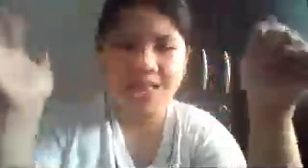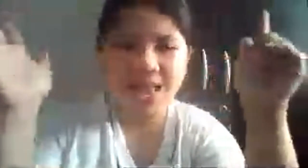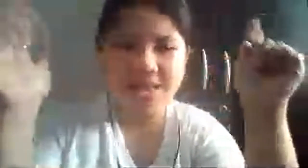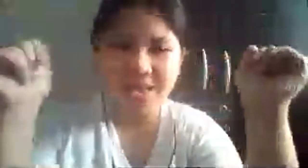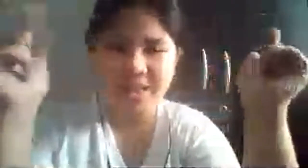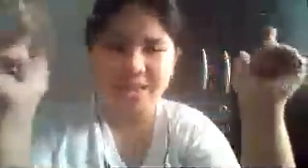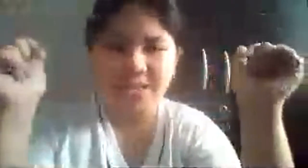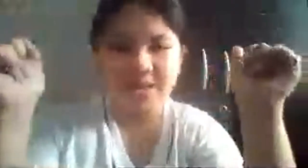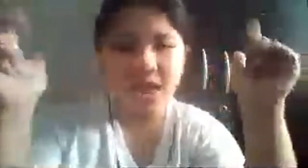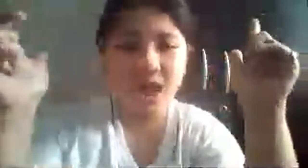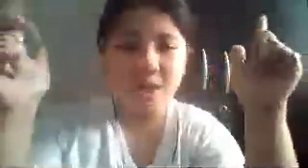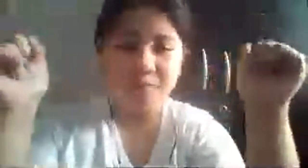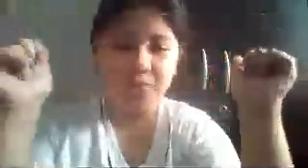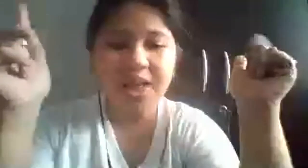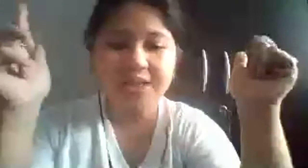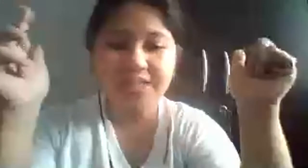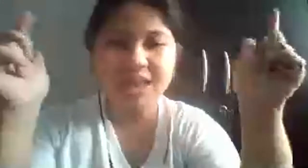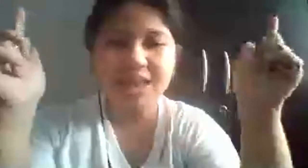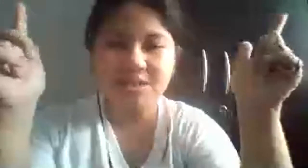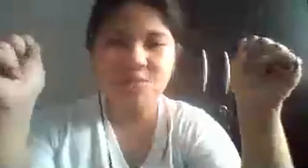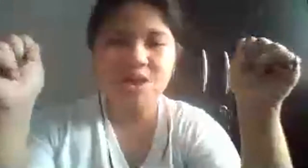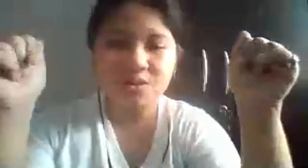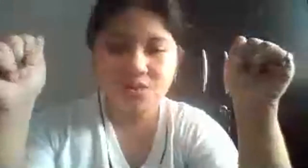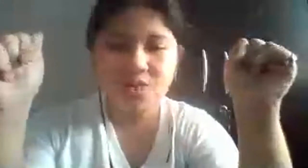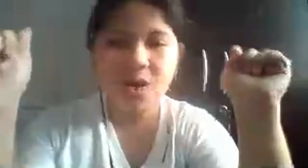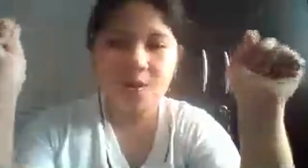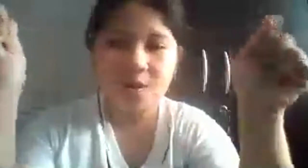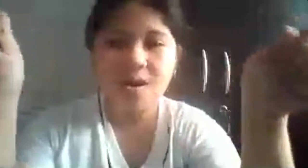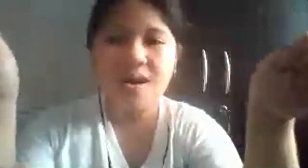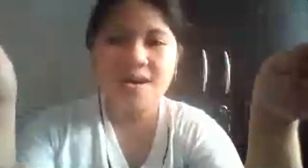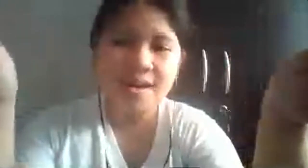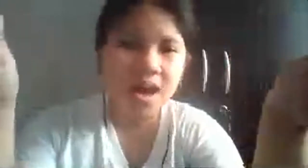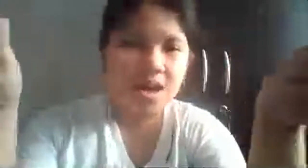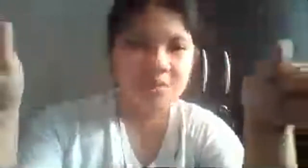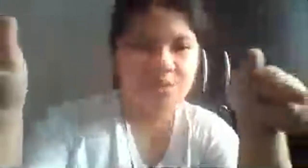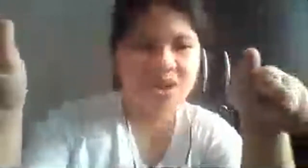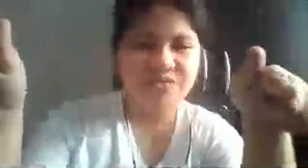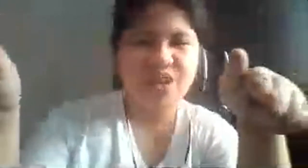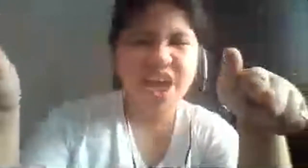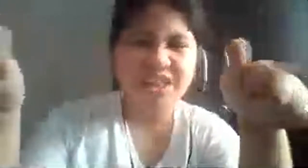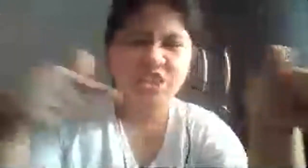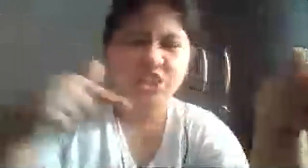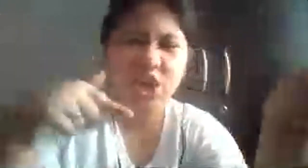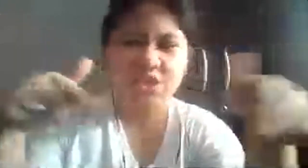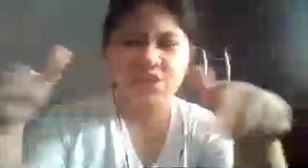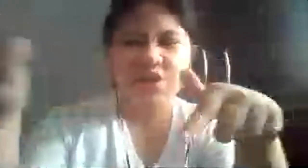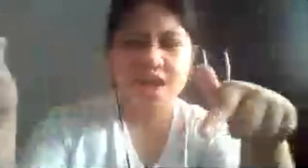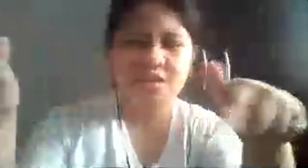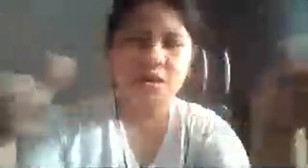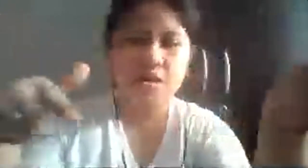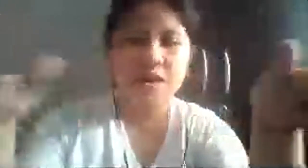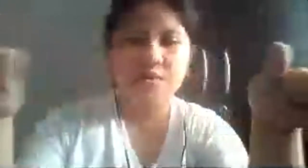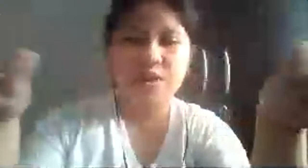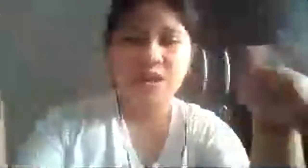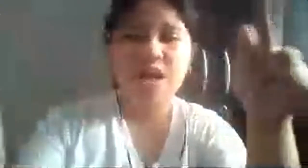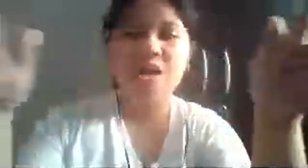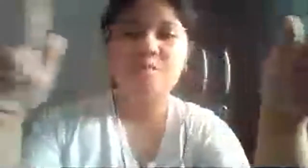might light it up like dynamite wall Bring a friend, join the crowd, whoever wanna come